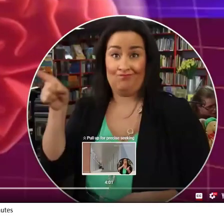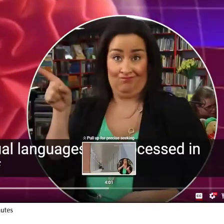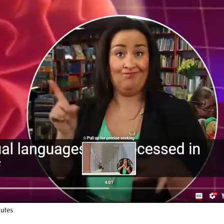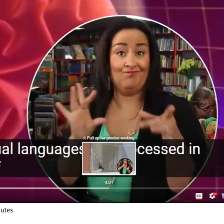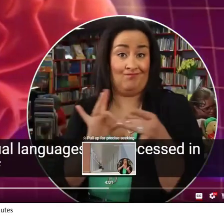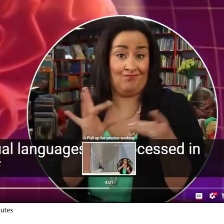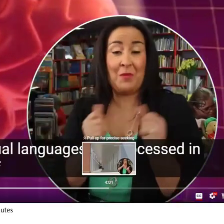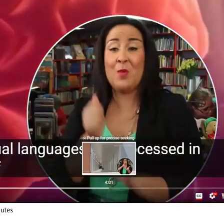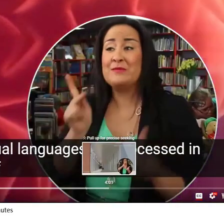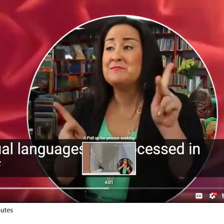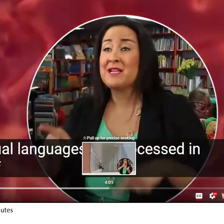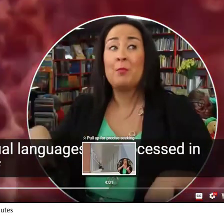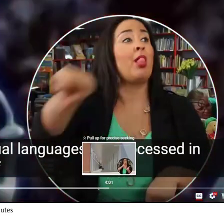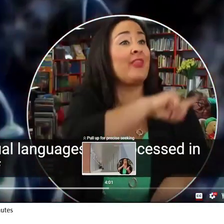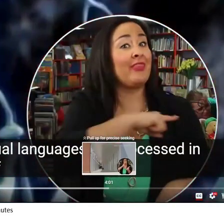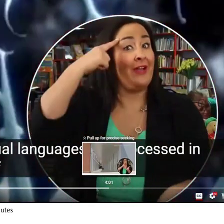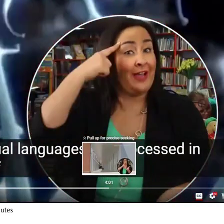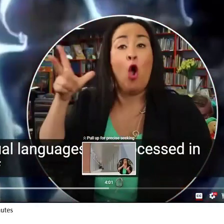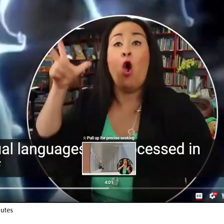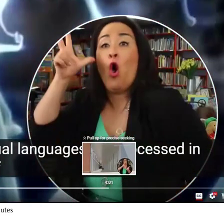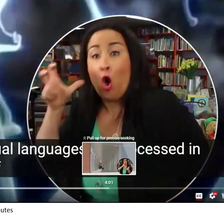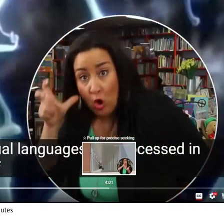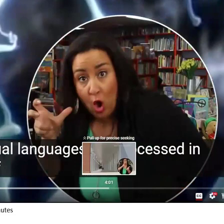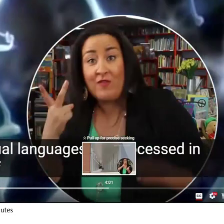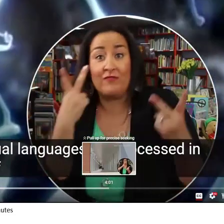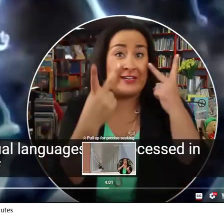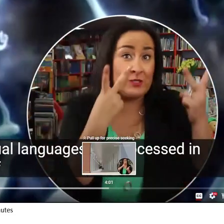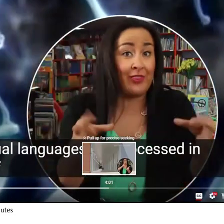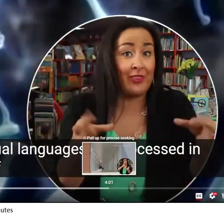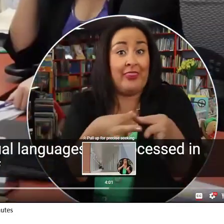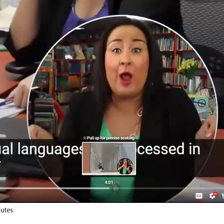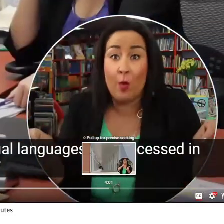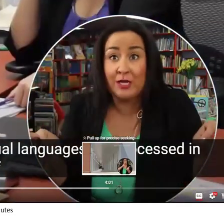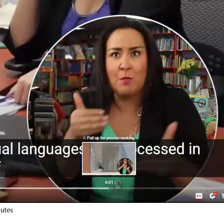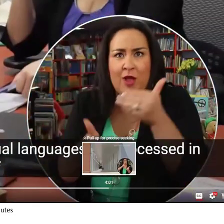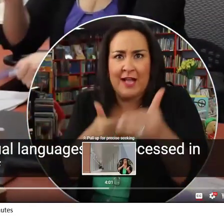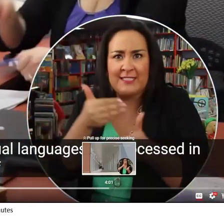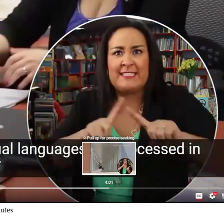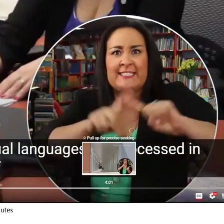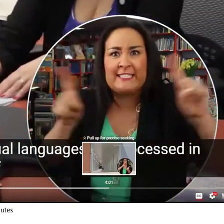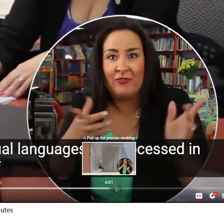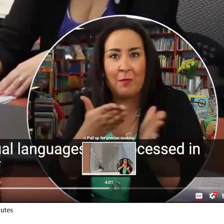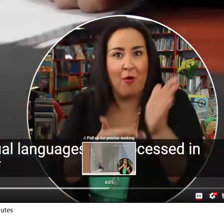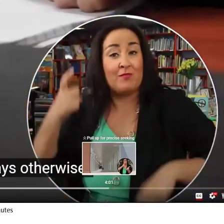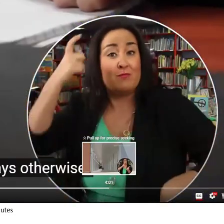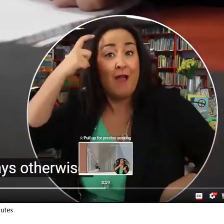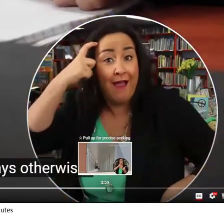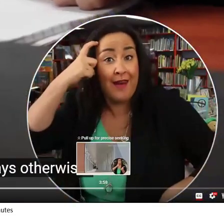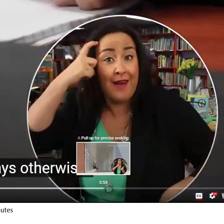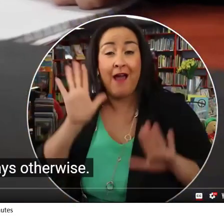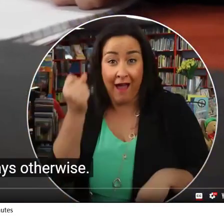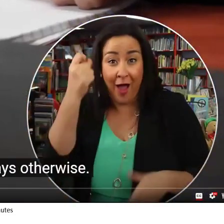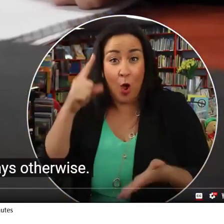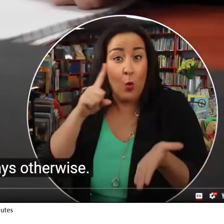She says that most people think audio and visual languages are processed in different parts of the brain.